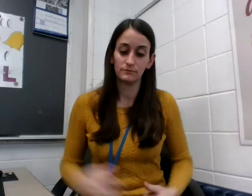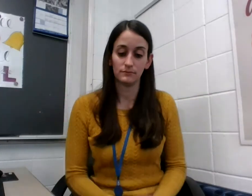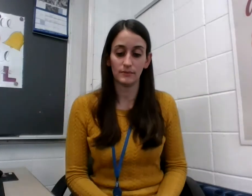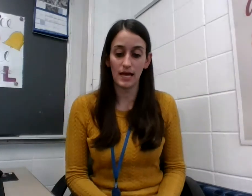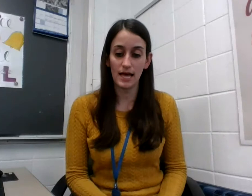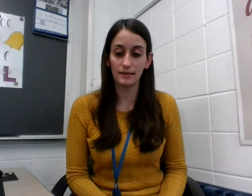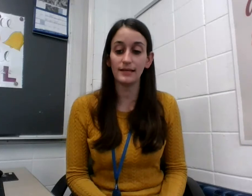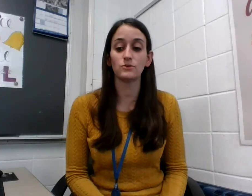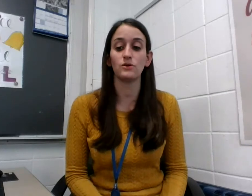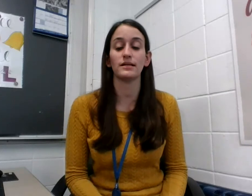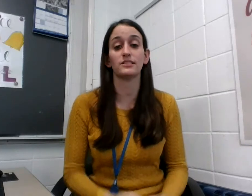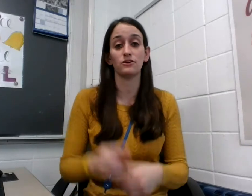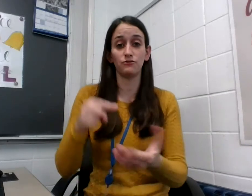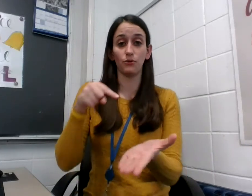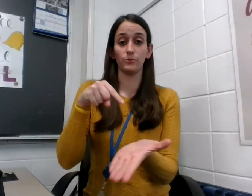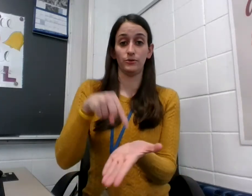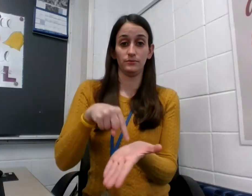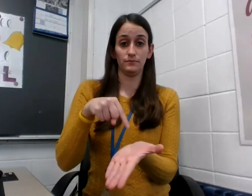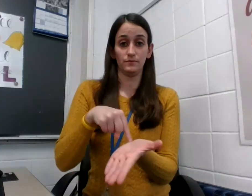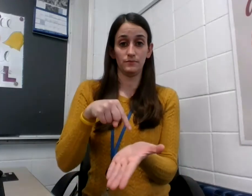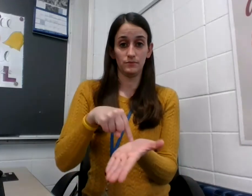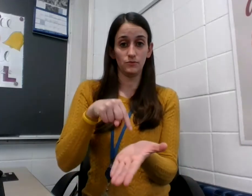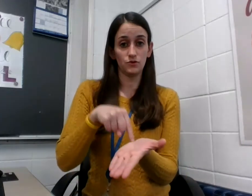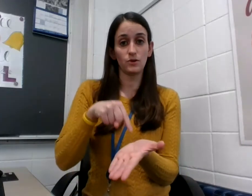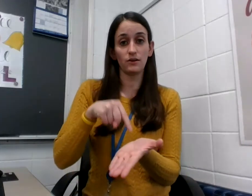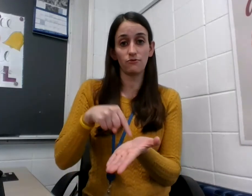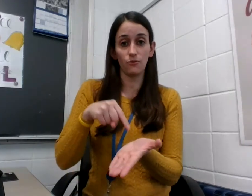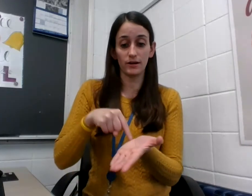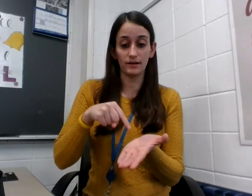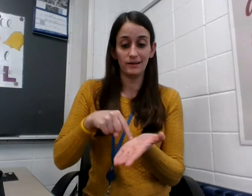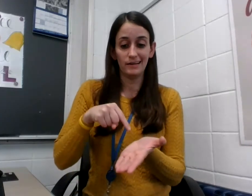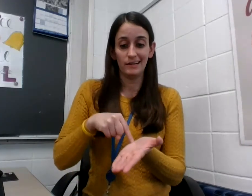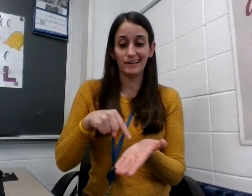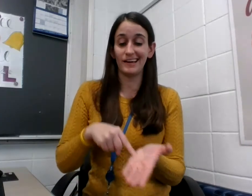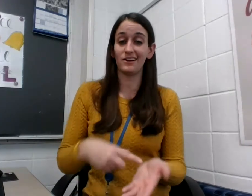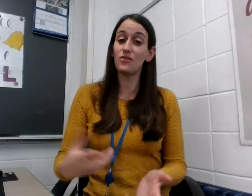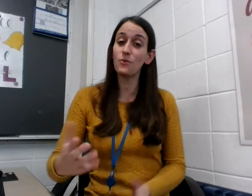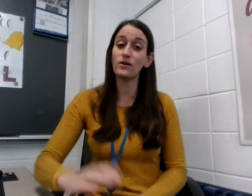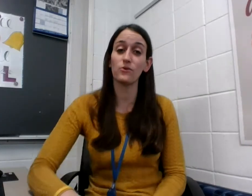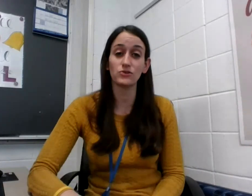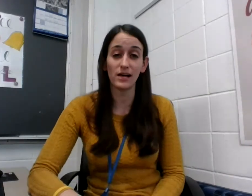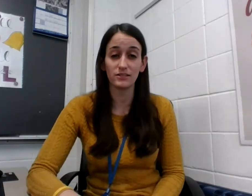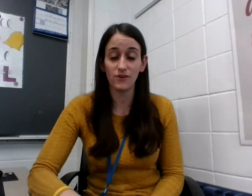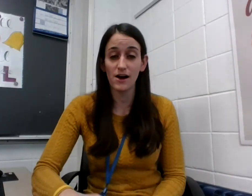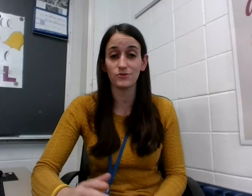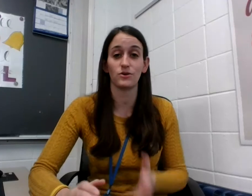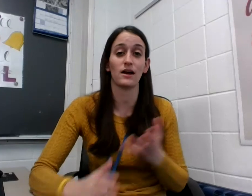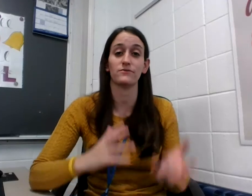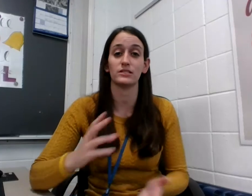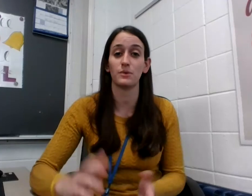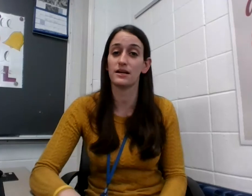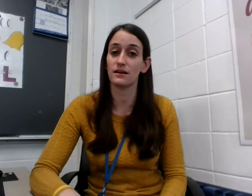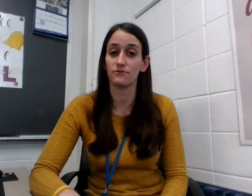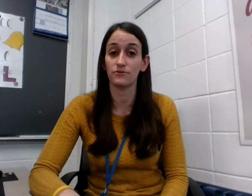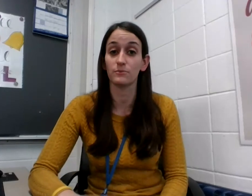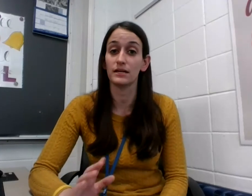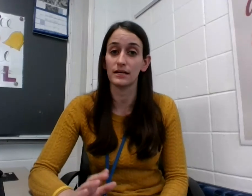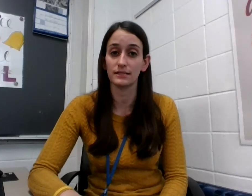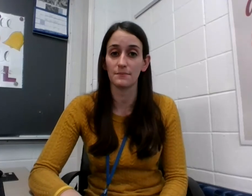And last one, it's affordable. So you can afford it. Again, another one of those classifiers, or kind of expanding for meaning type